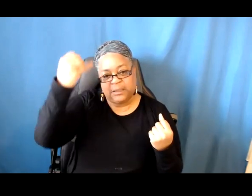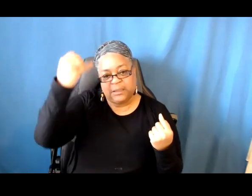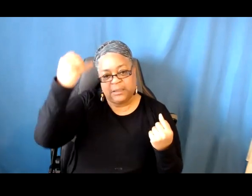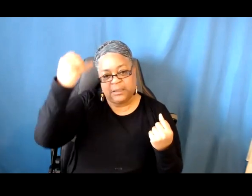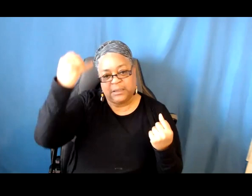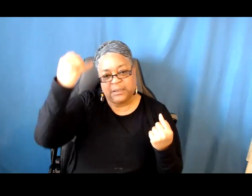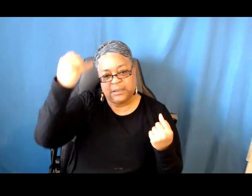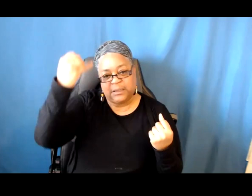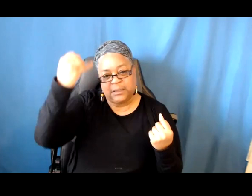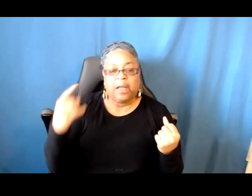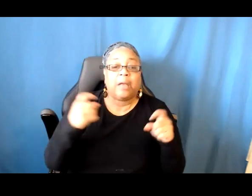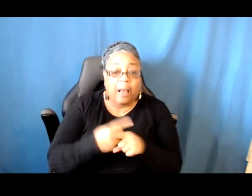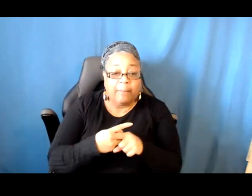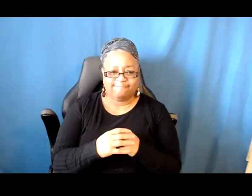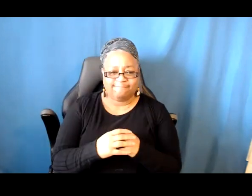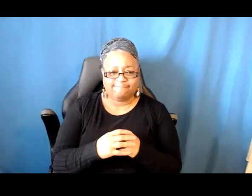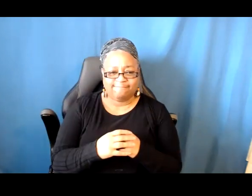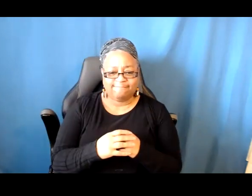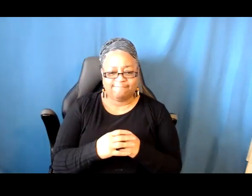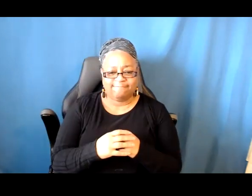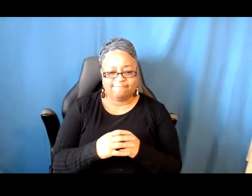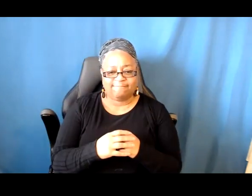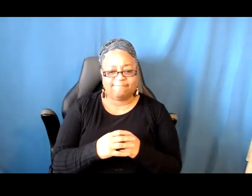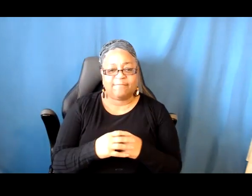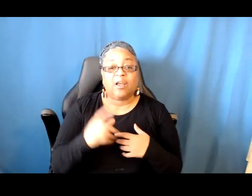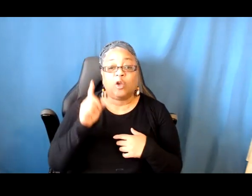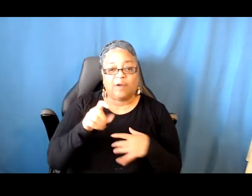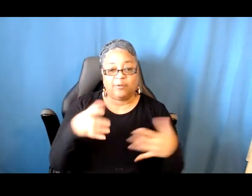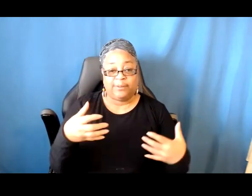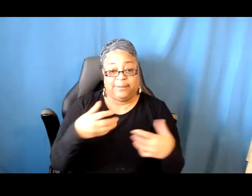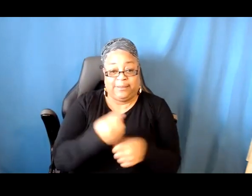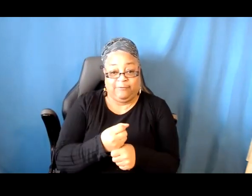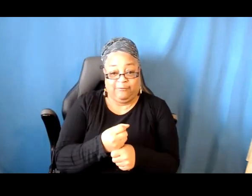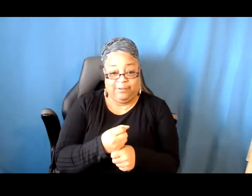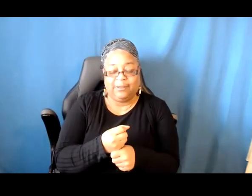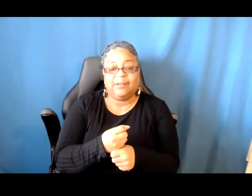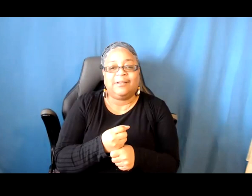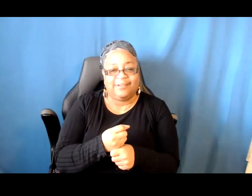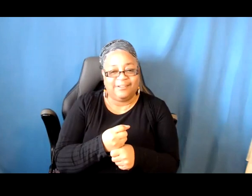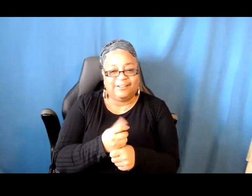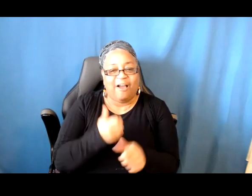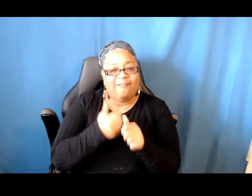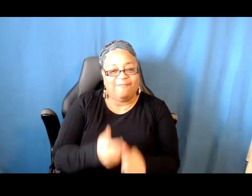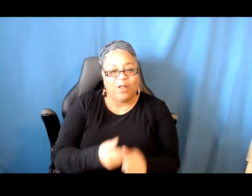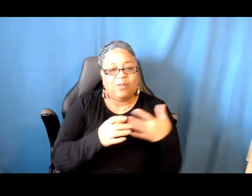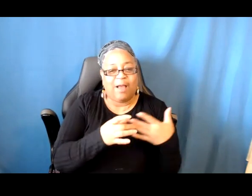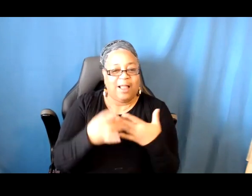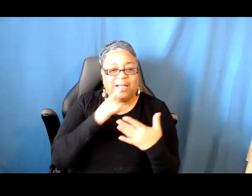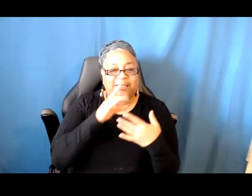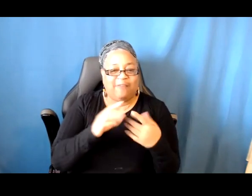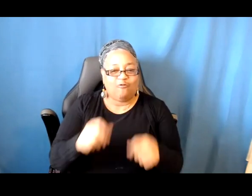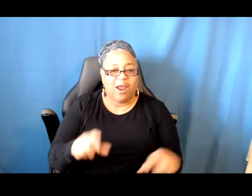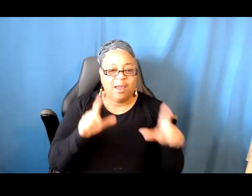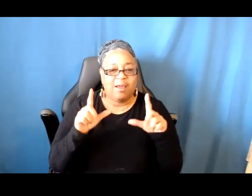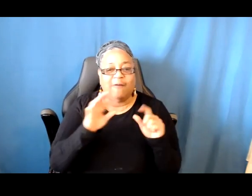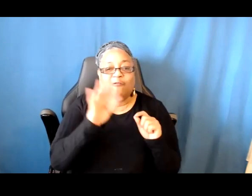the guidelines and framework that we give you to answer the questions. So one thing that I think all successful applications have had in common